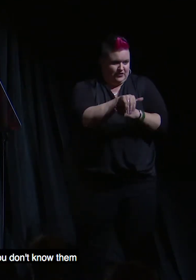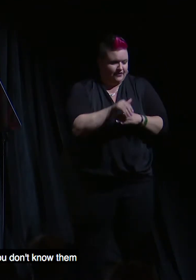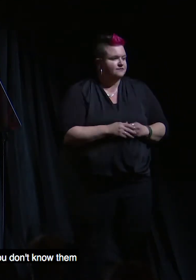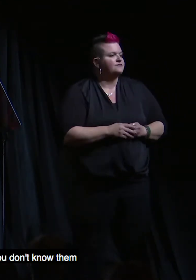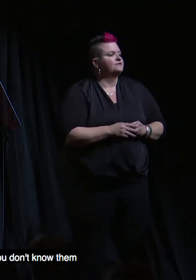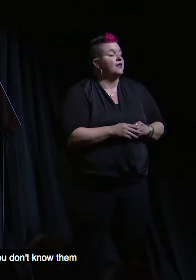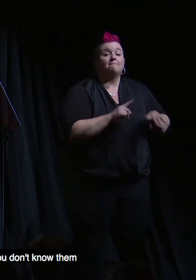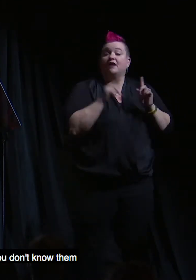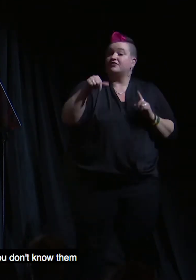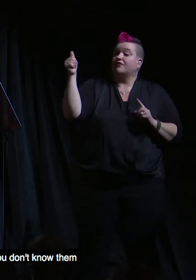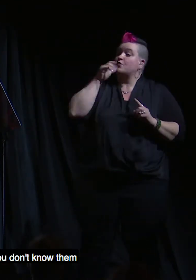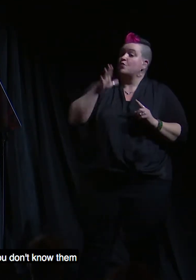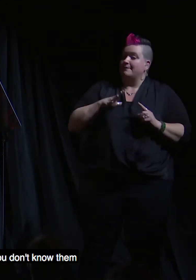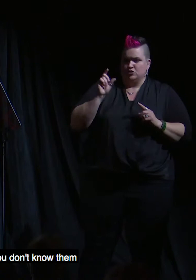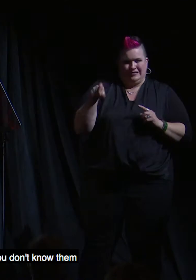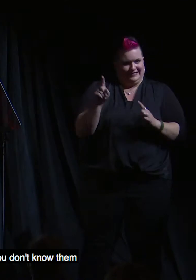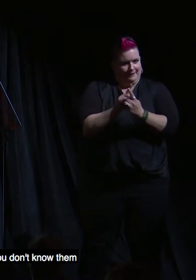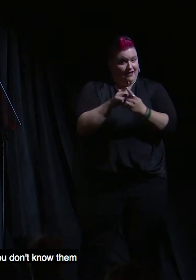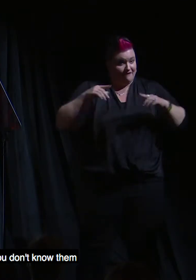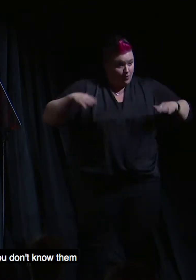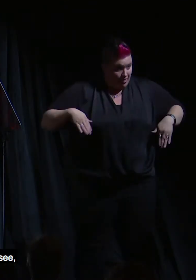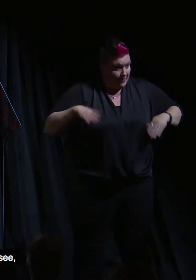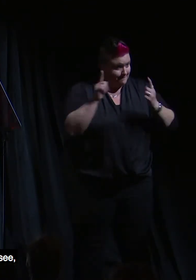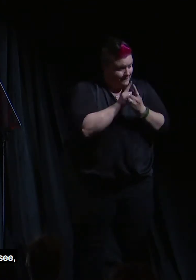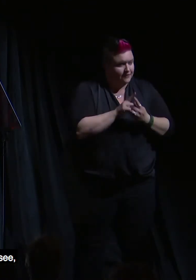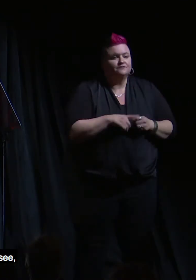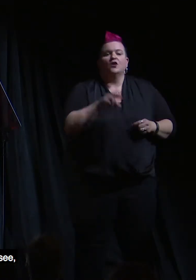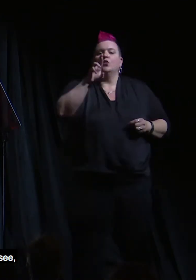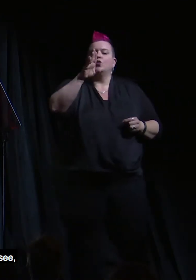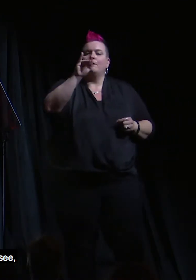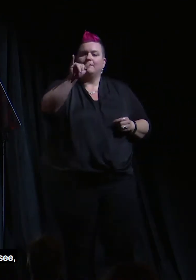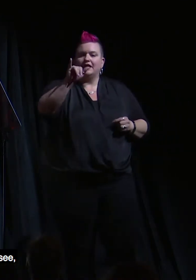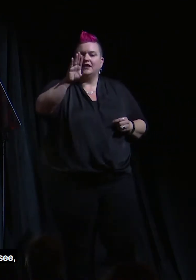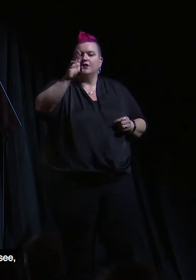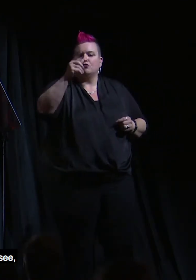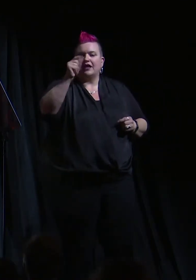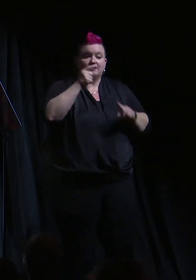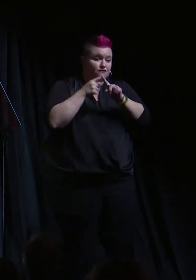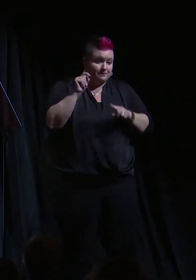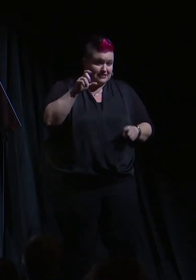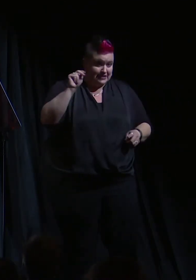But the other women you need to meet if you don't know them are Ruby Bright from Tennessee.